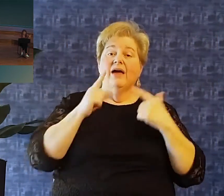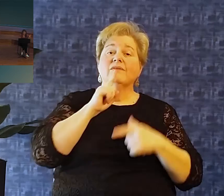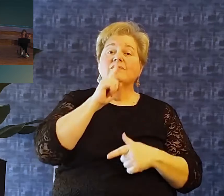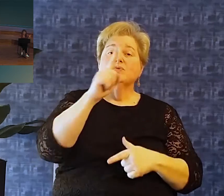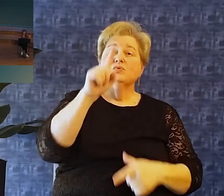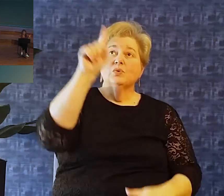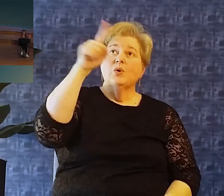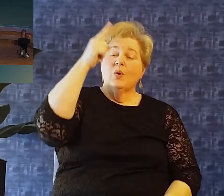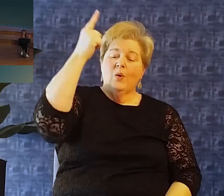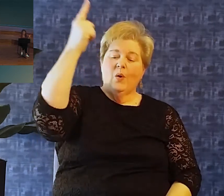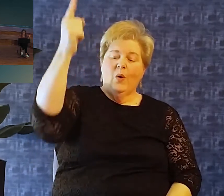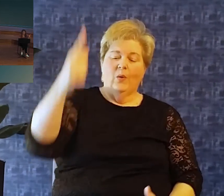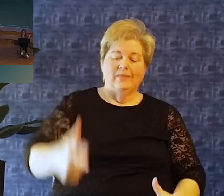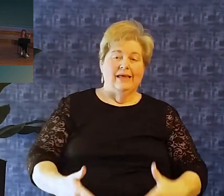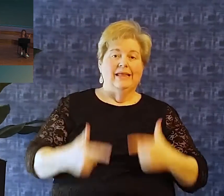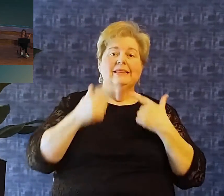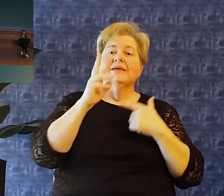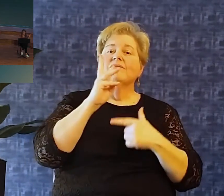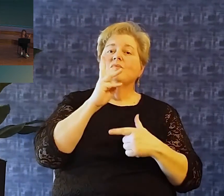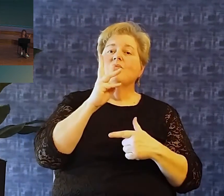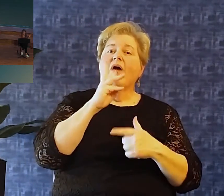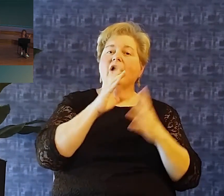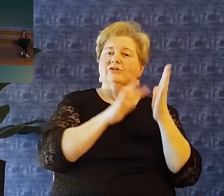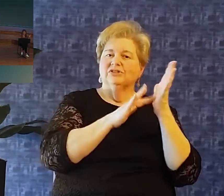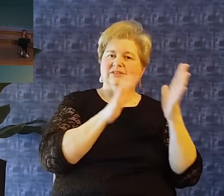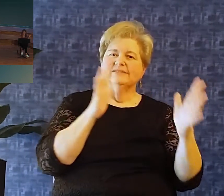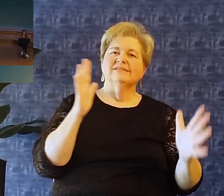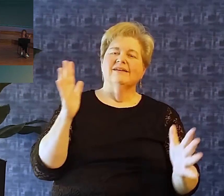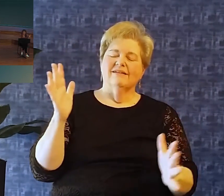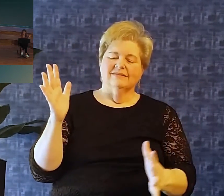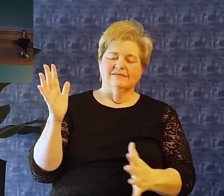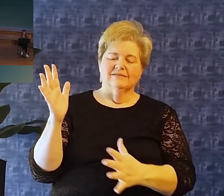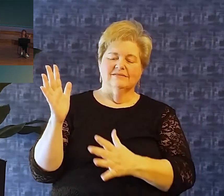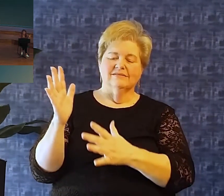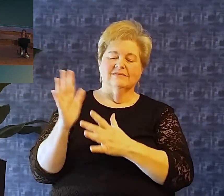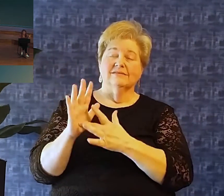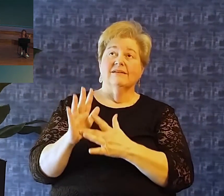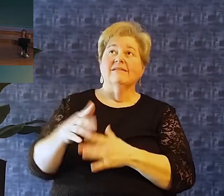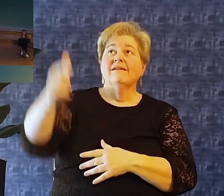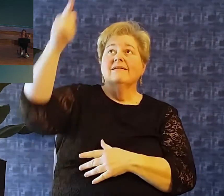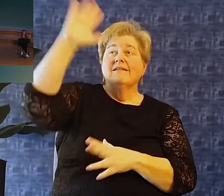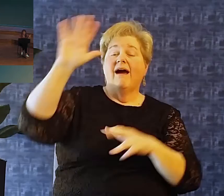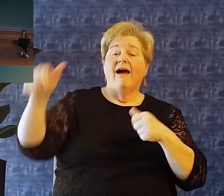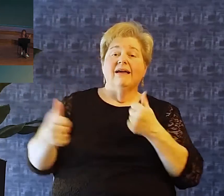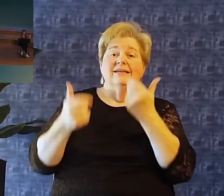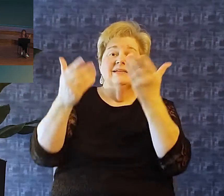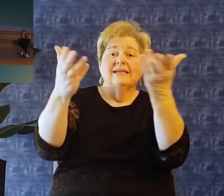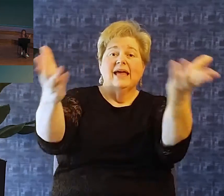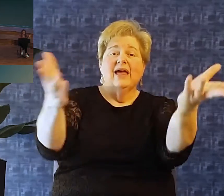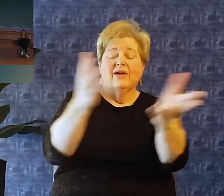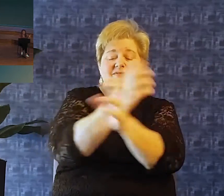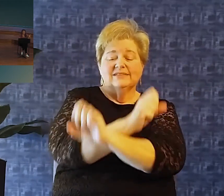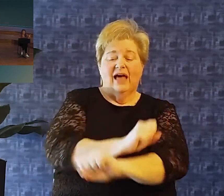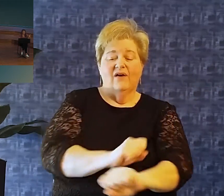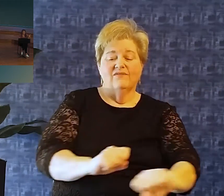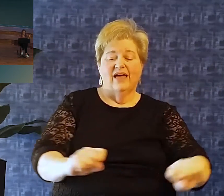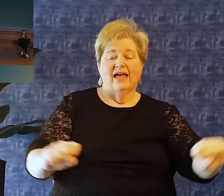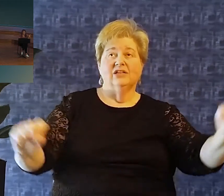Life is in these living waters There's a river